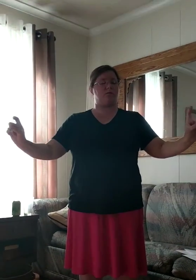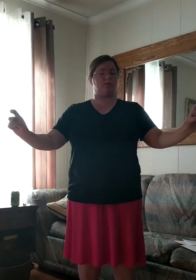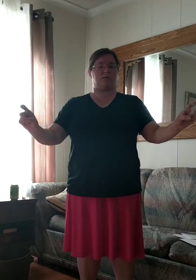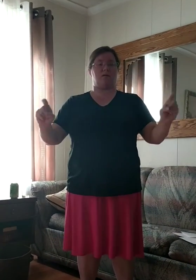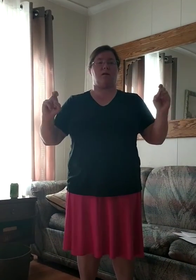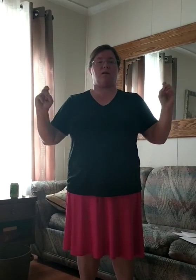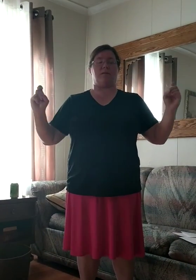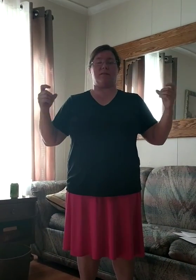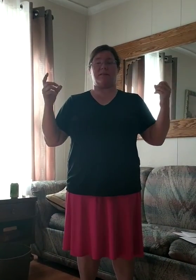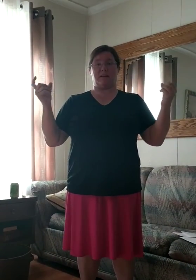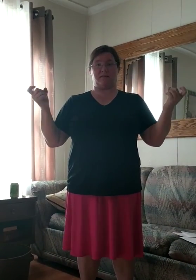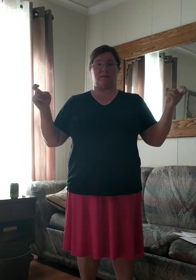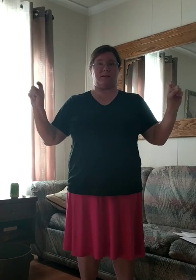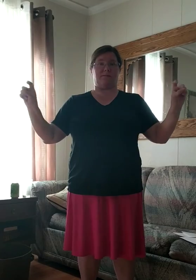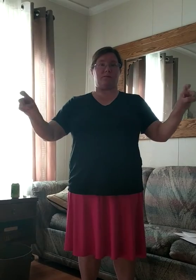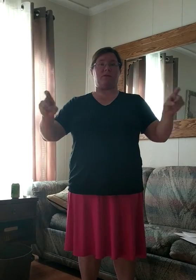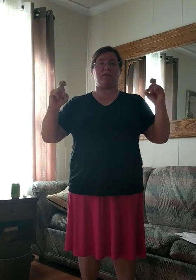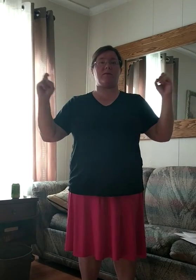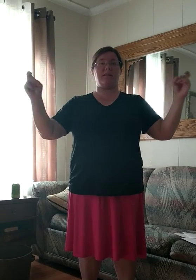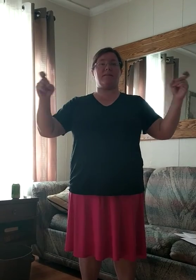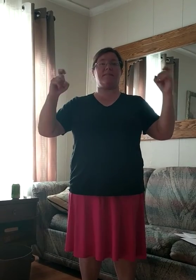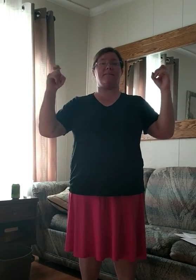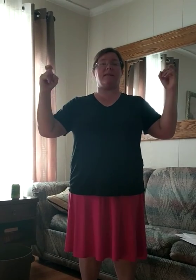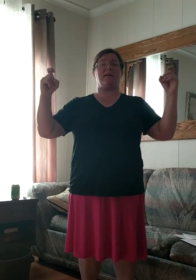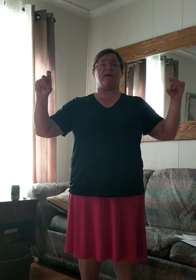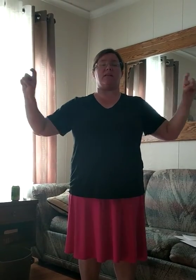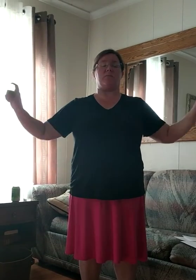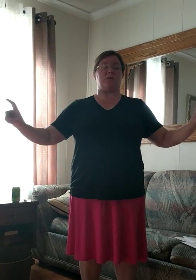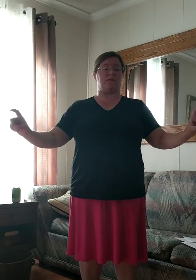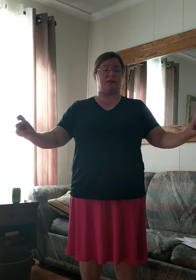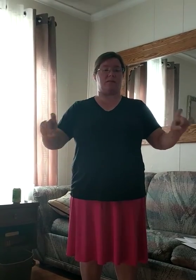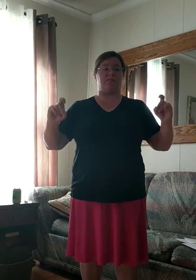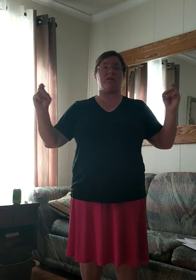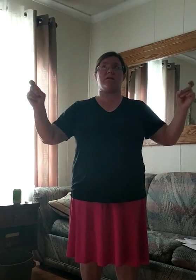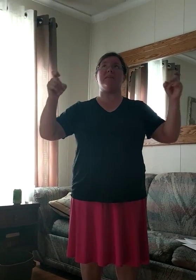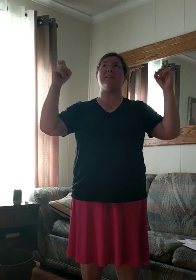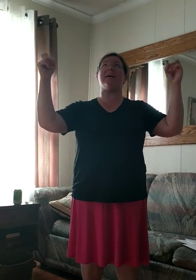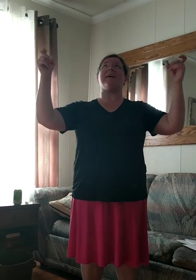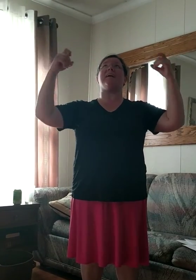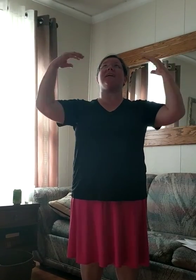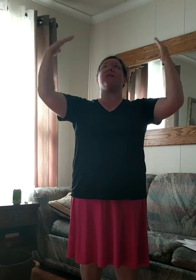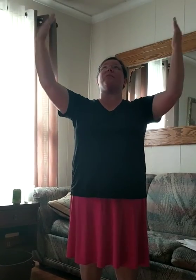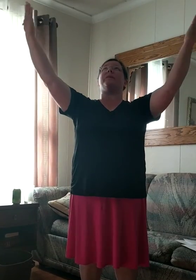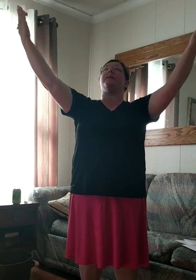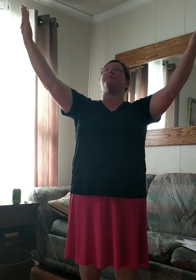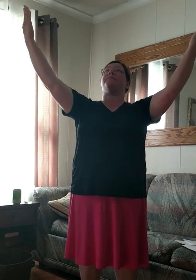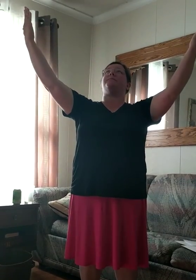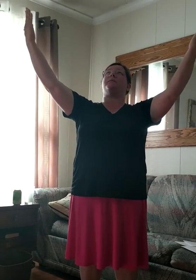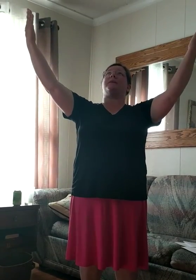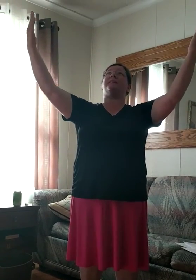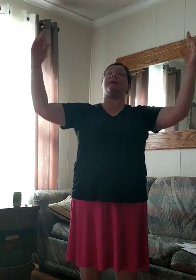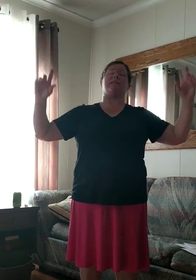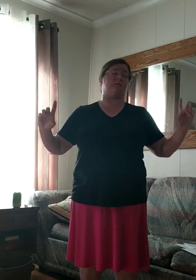So, this is actually the sign for victory. And then when you take the victory sign and open it up, it makes a hallelujah.